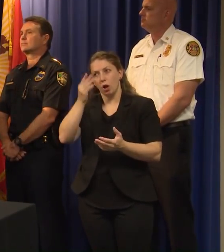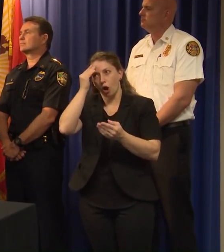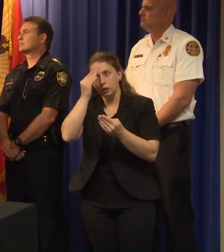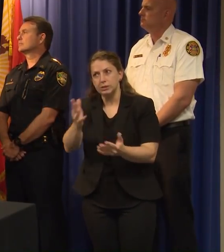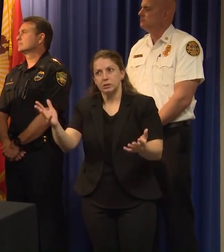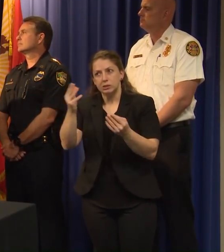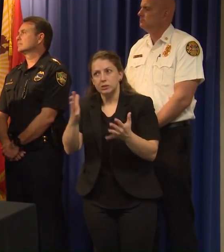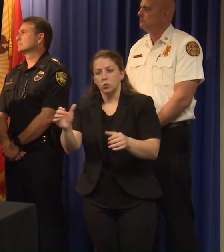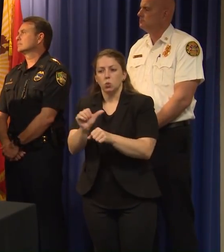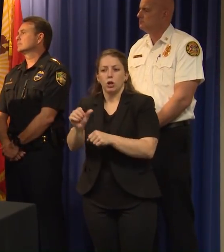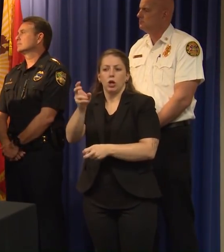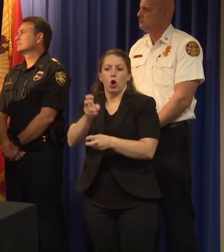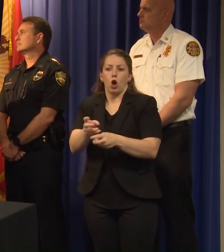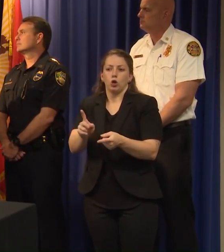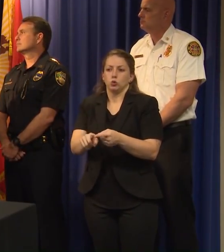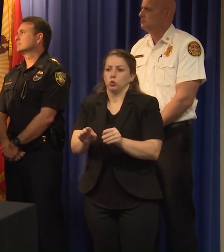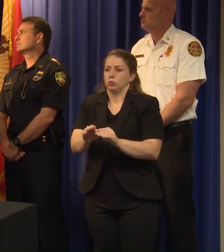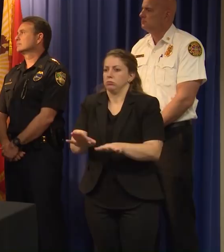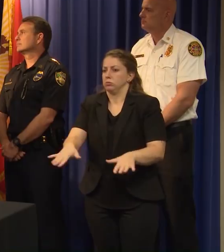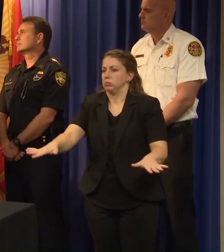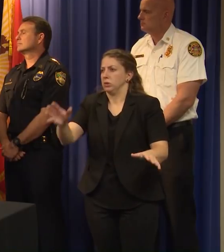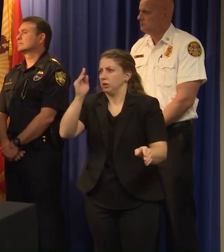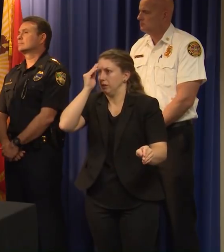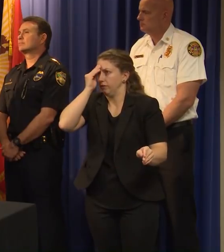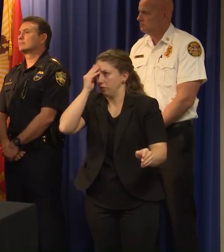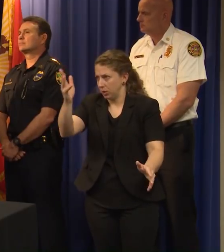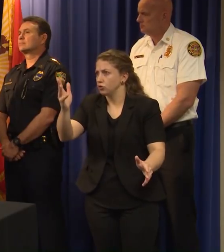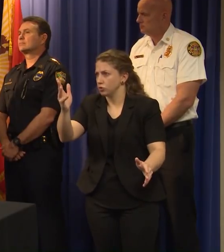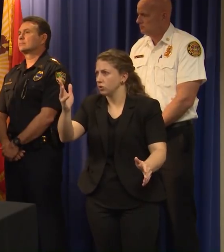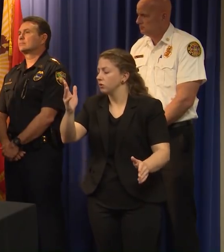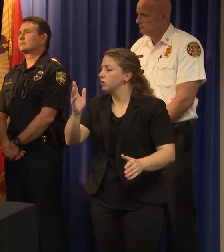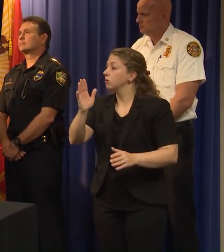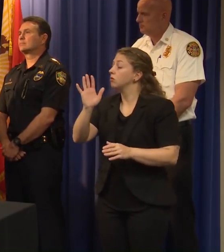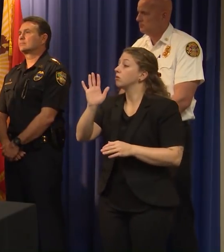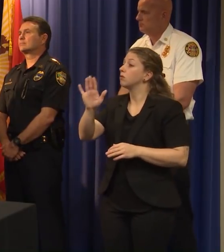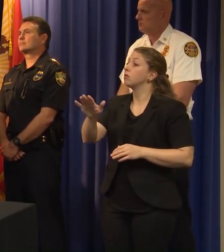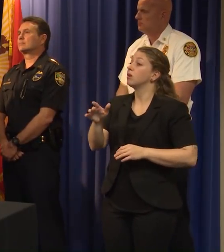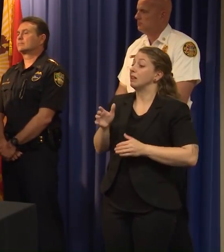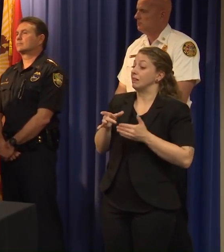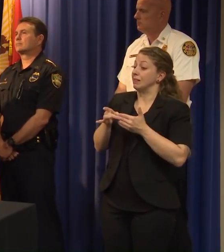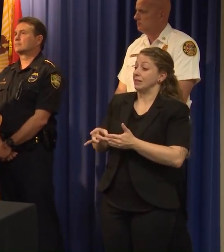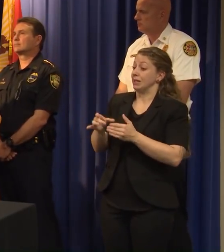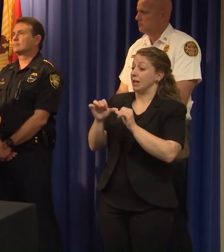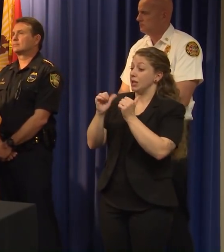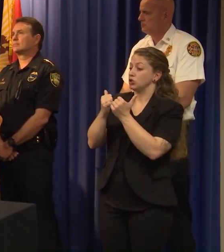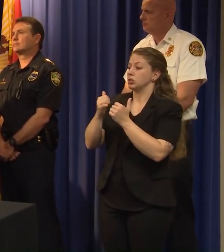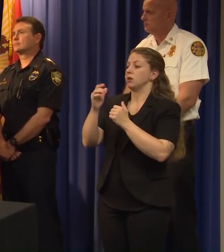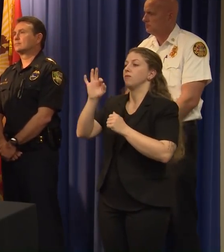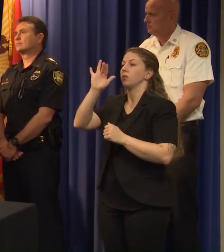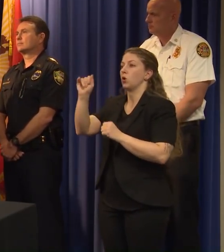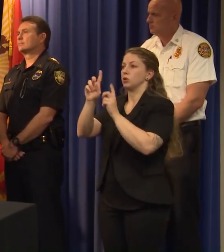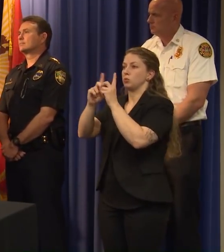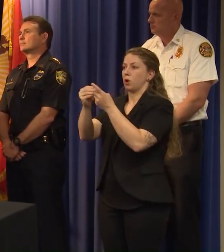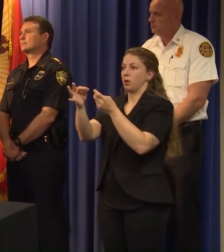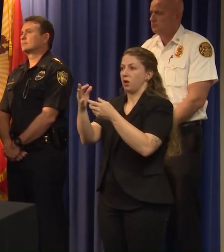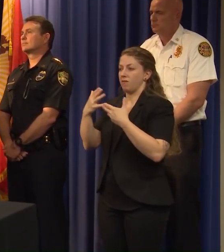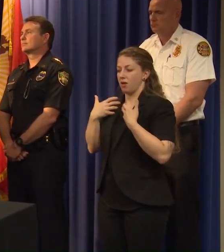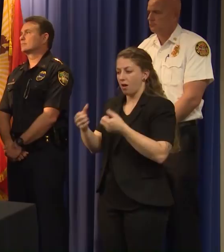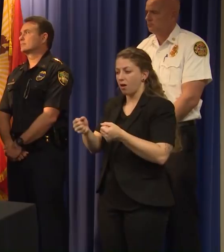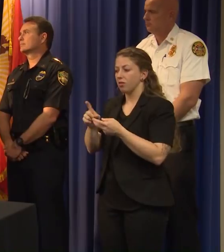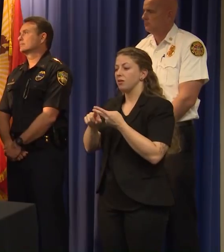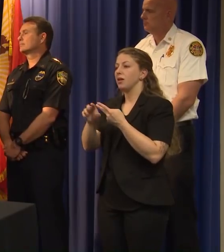press. But, uh, you know, as it becomes available to us, uh, the lead agency is the Florida Department of Health and Health and Human Services at the federal level.